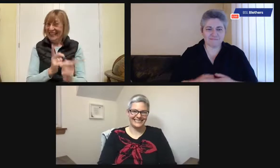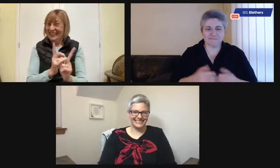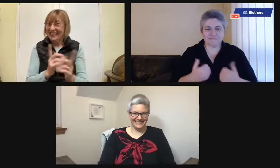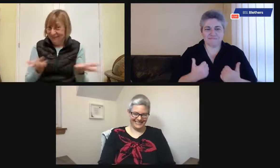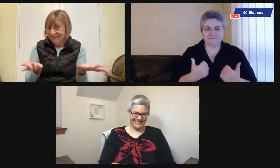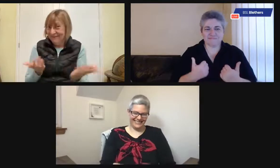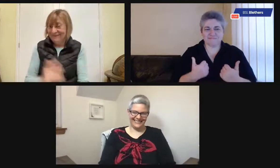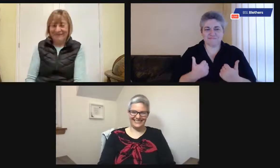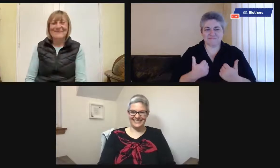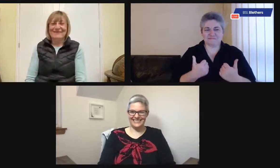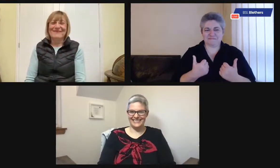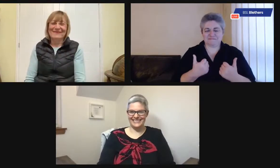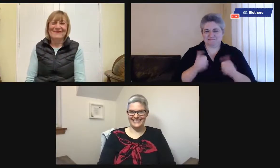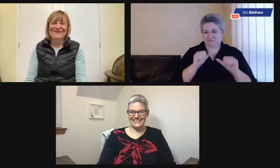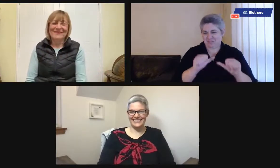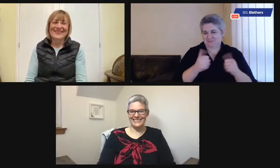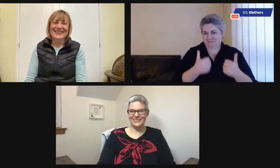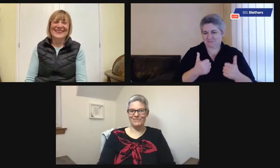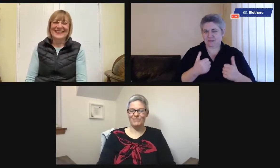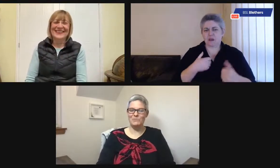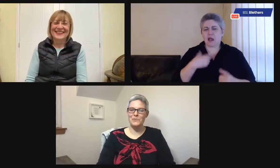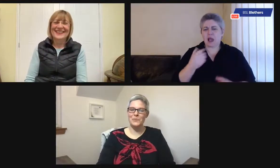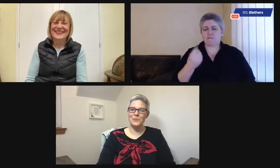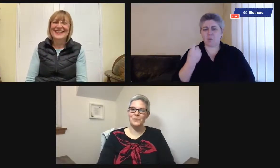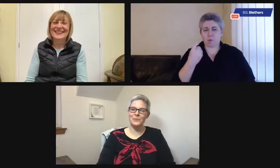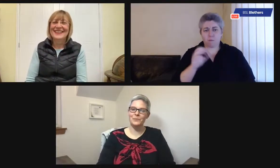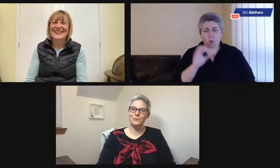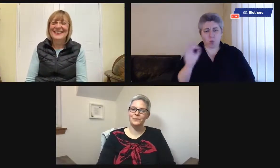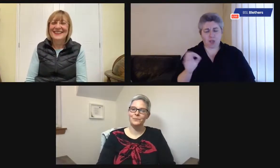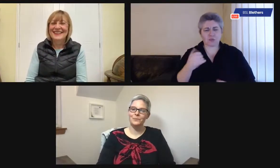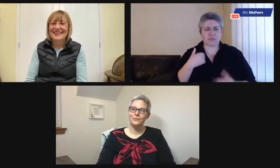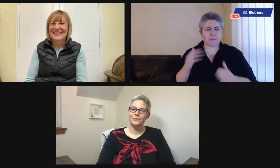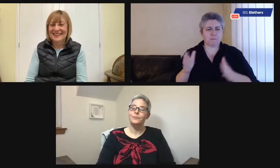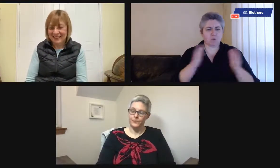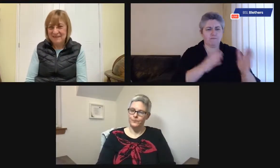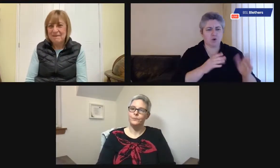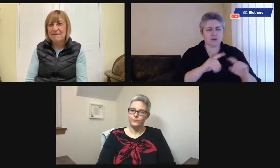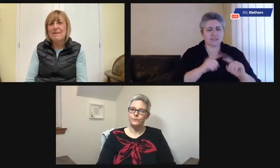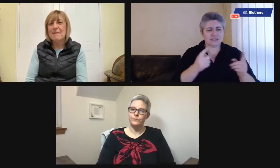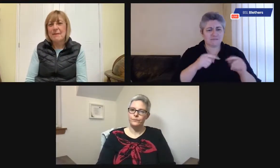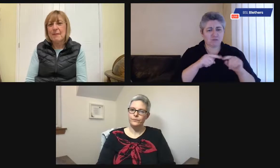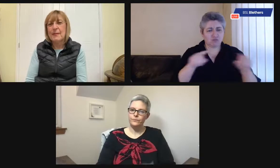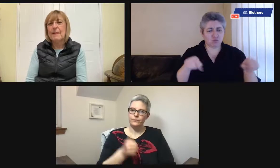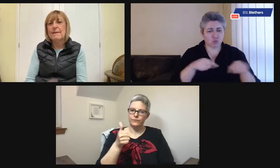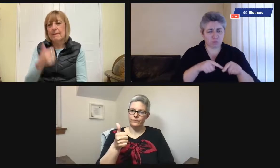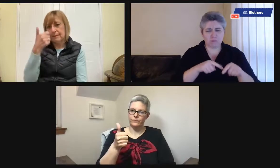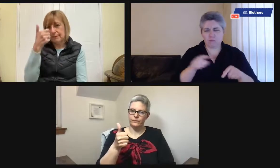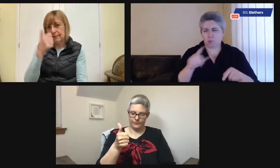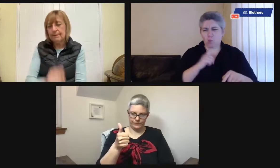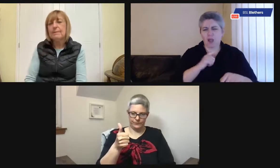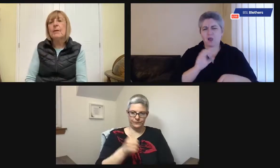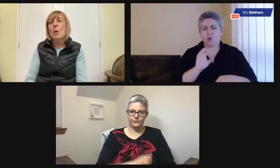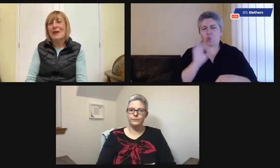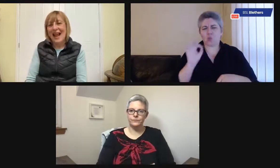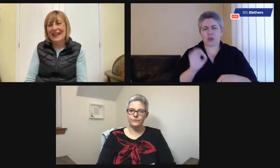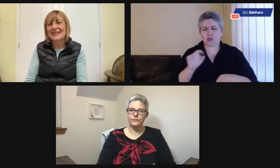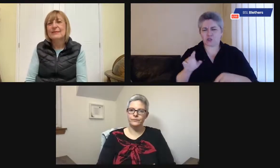find those, go back through the archive, see what you can find. Okay, we've got one more question, then I'm going to move it on to a different